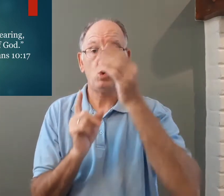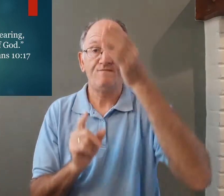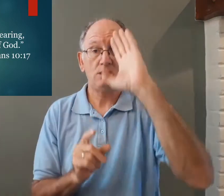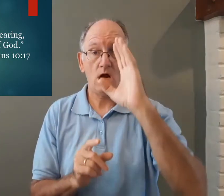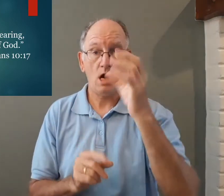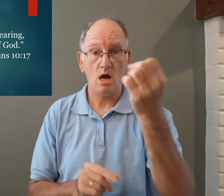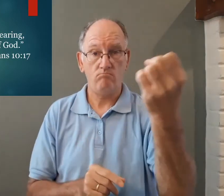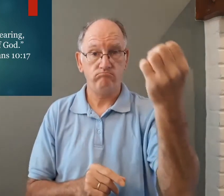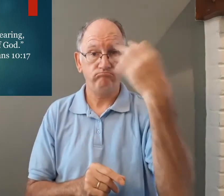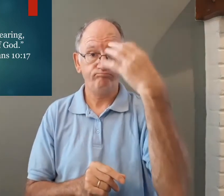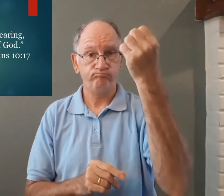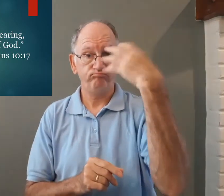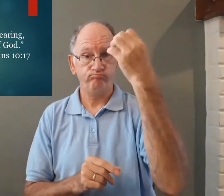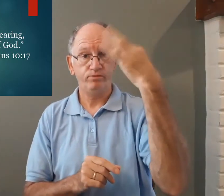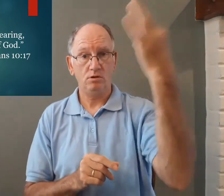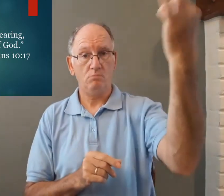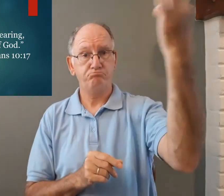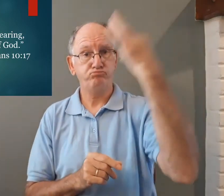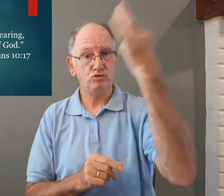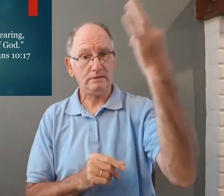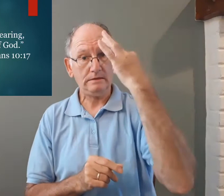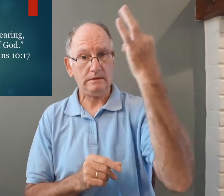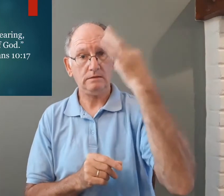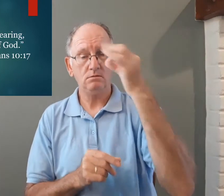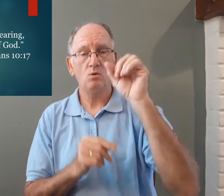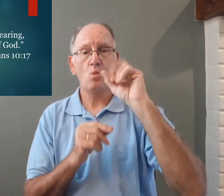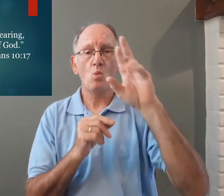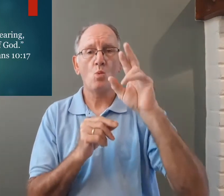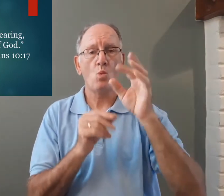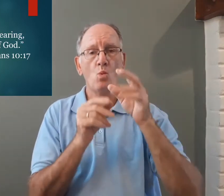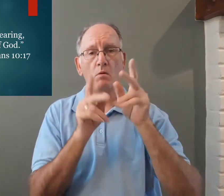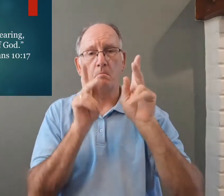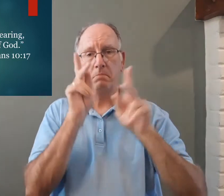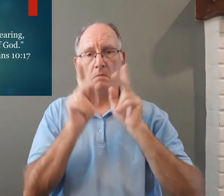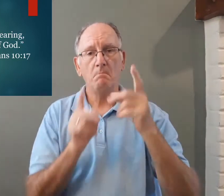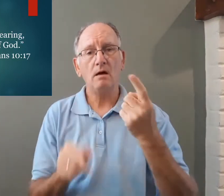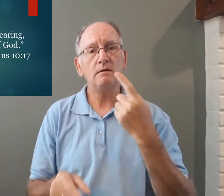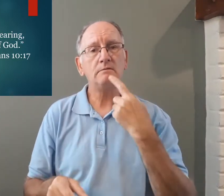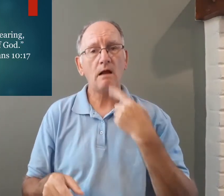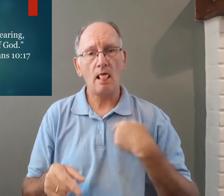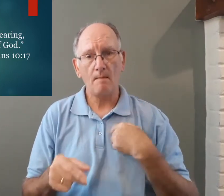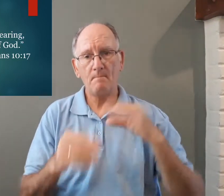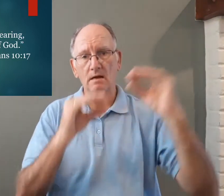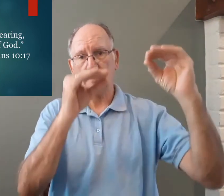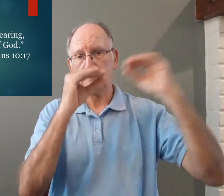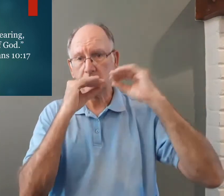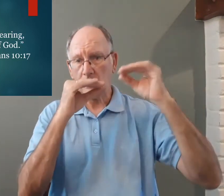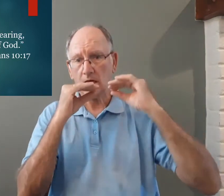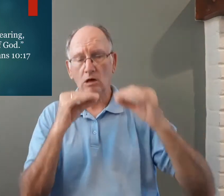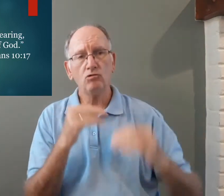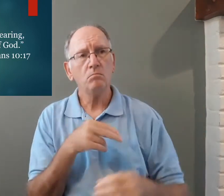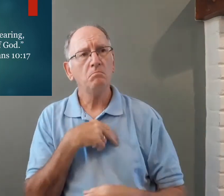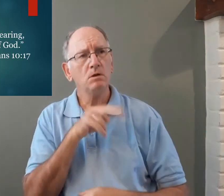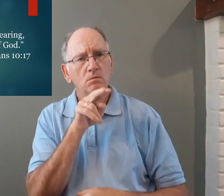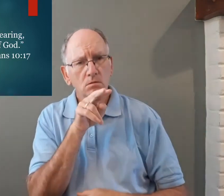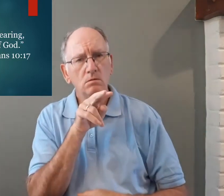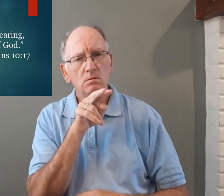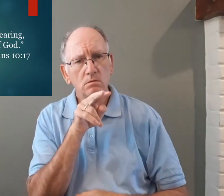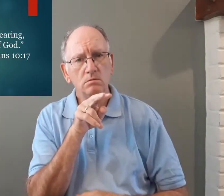and so the word of God as it's told to you preach to you or if someone tells you and teaches you about